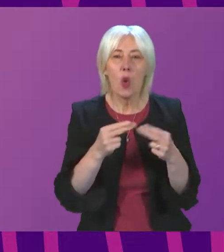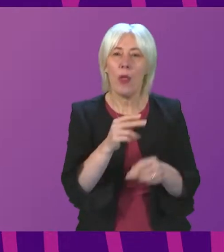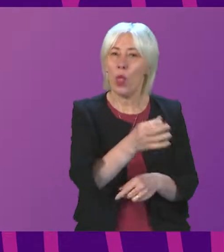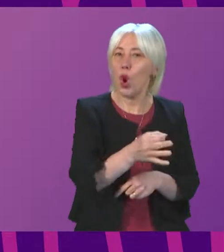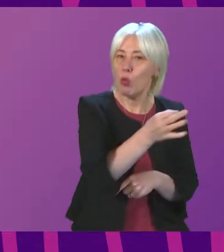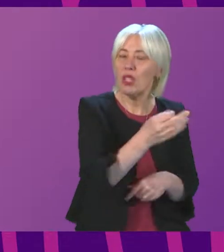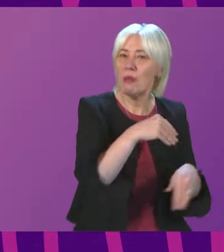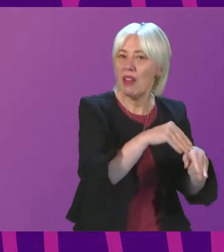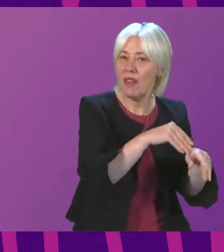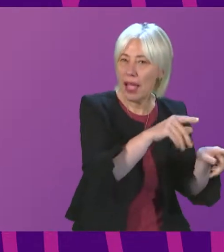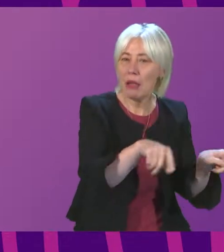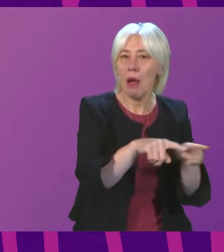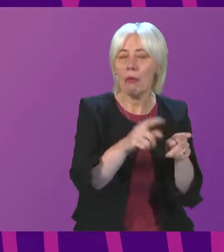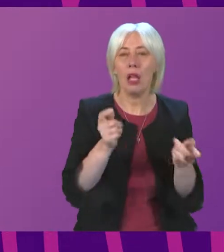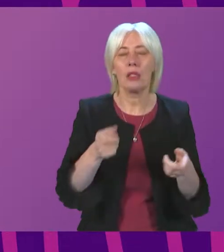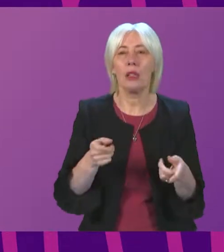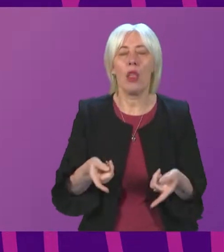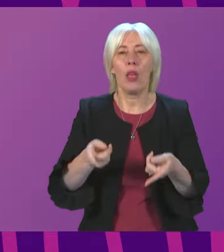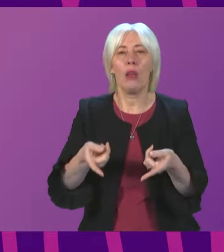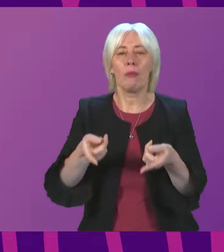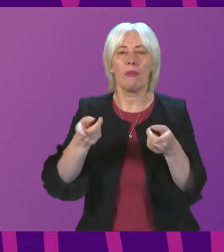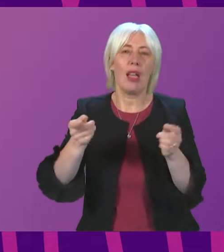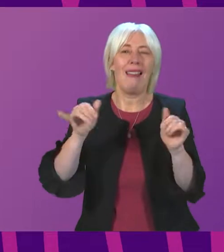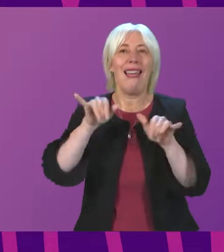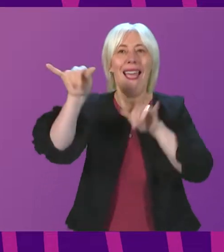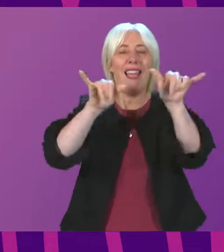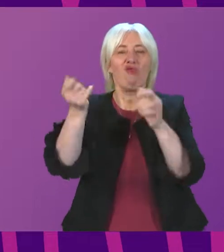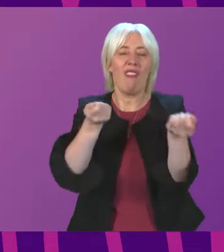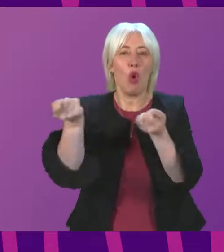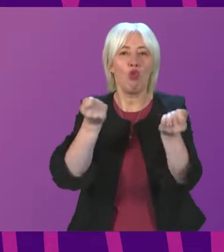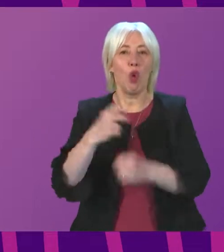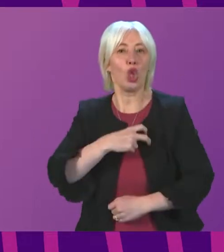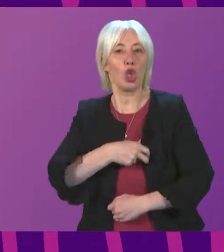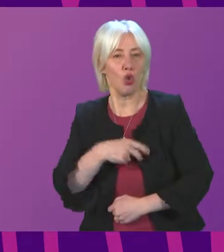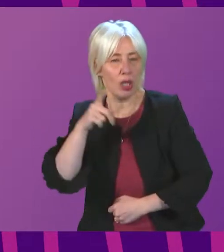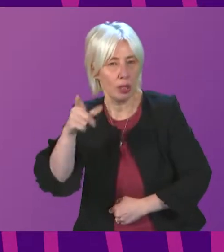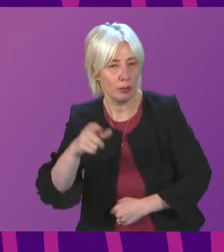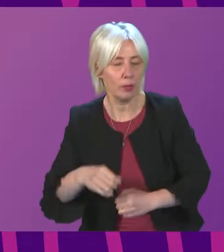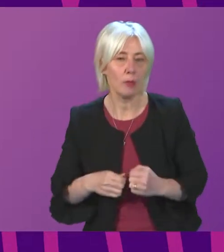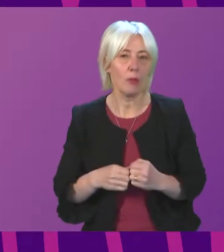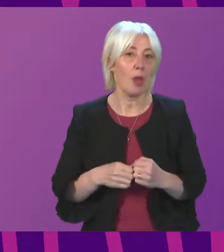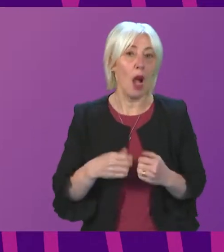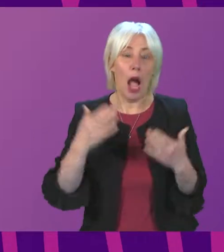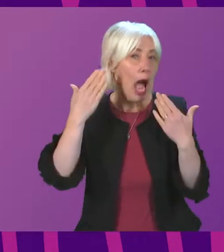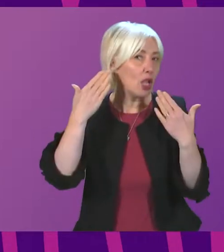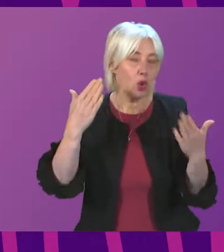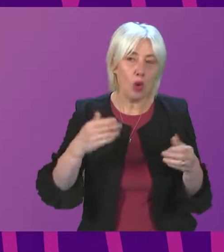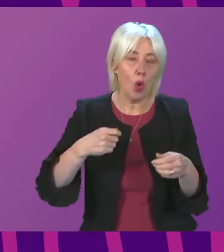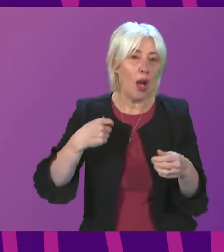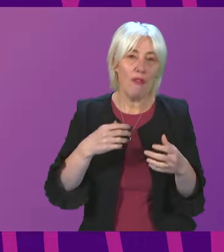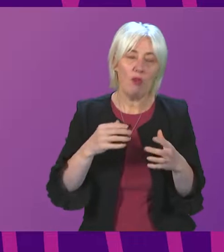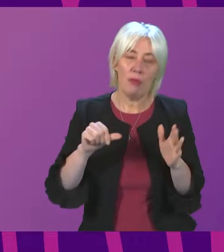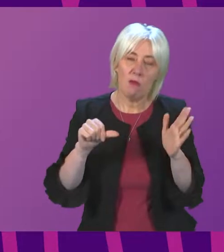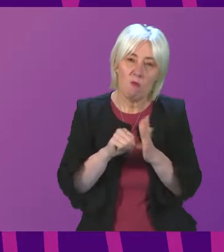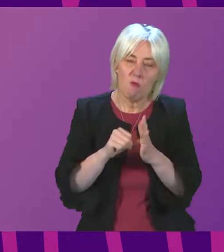and the air traffic controllers trade union. I think it is fair to speculate on whether this would have been as long as acrimonious